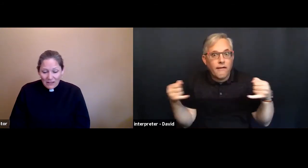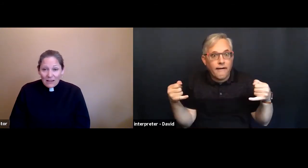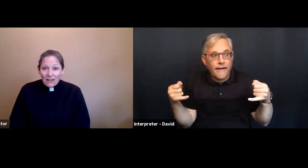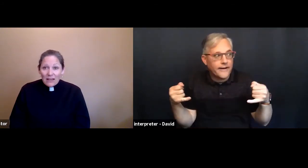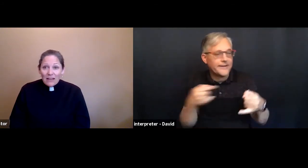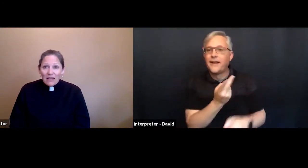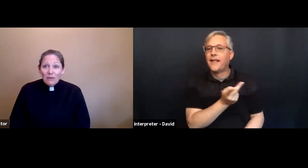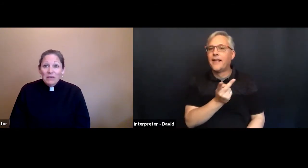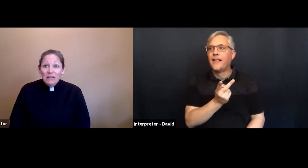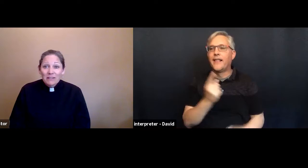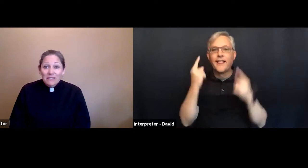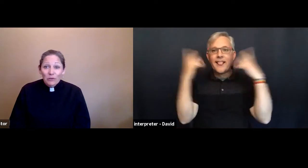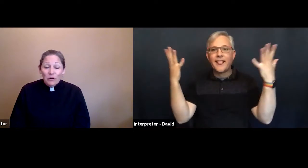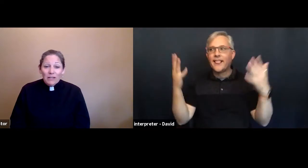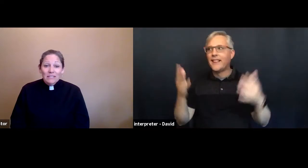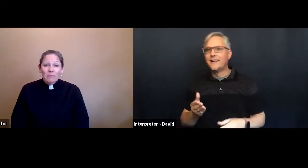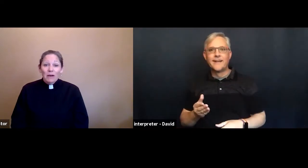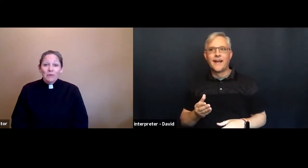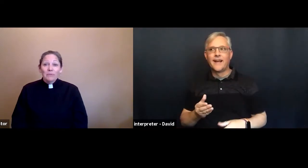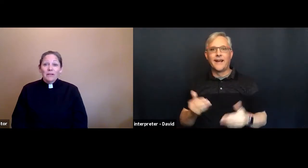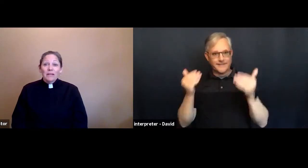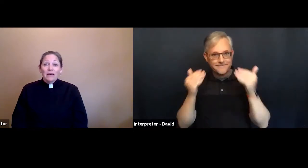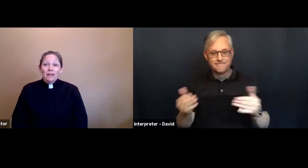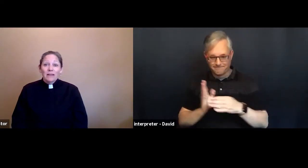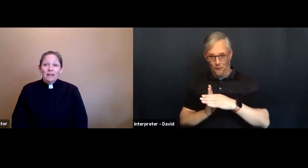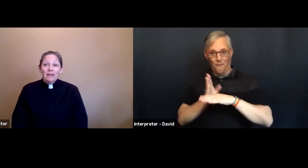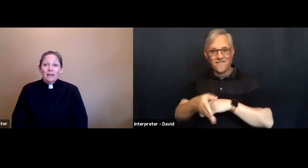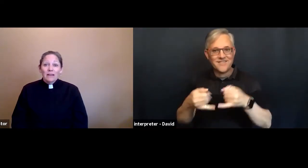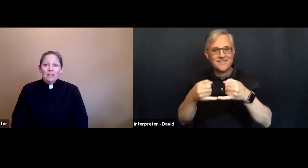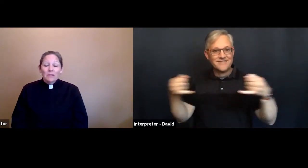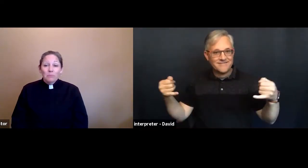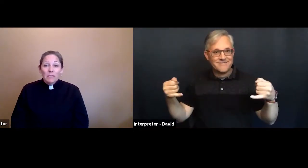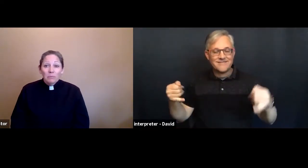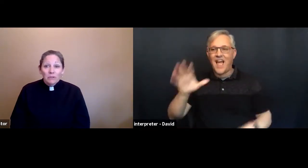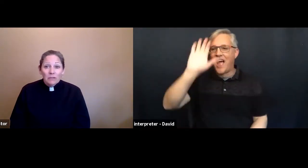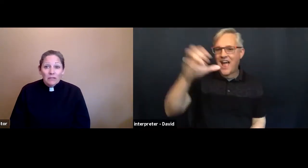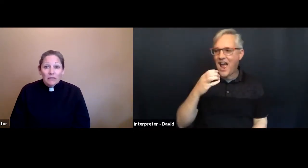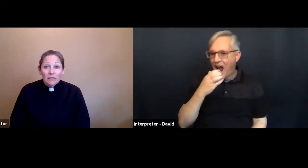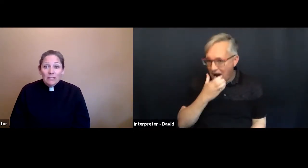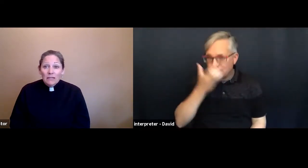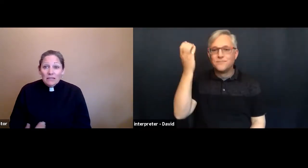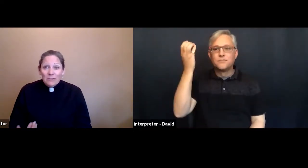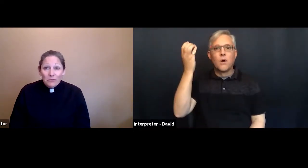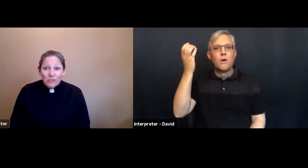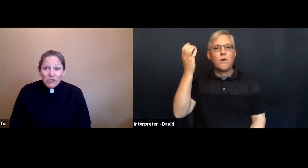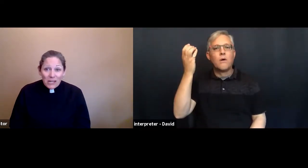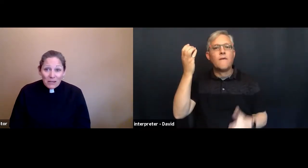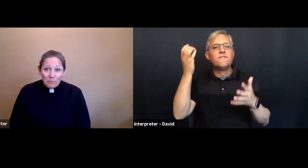And because they crossed that boundary, the people knew shame.